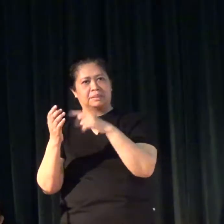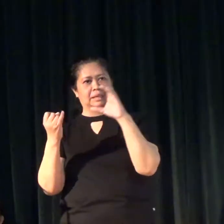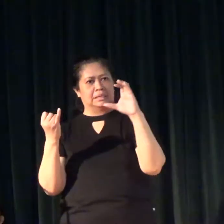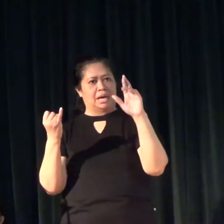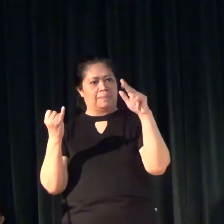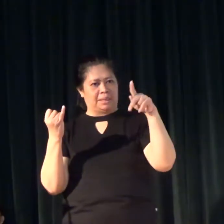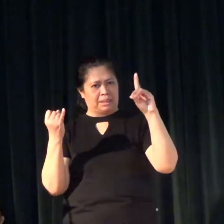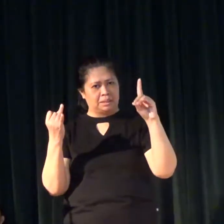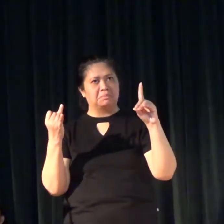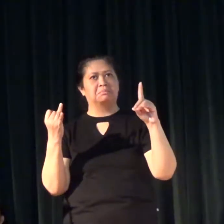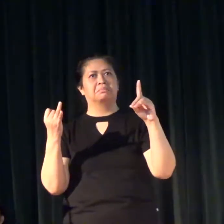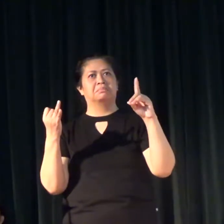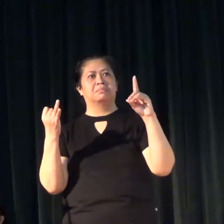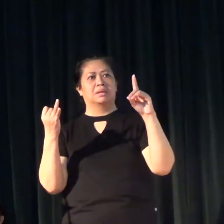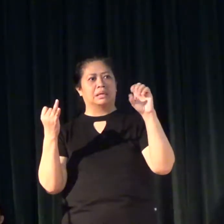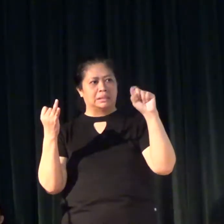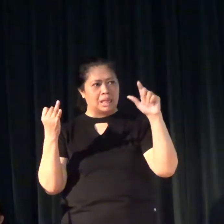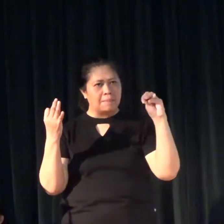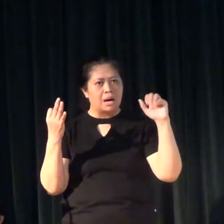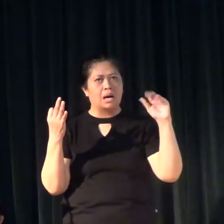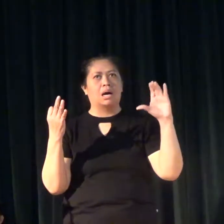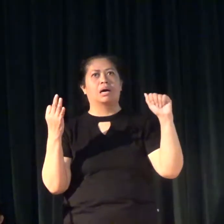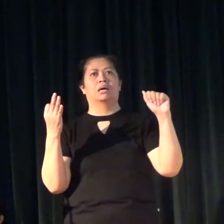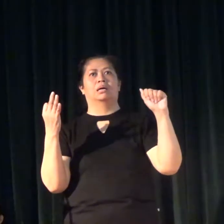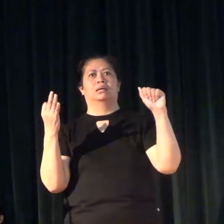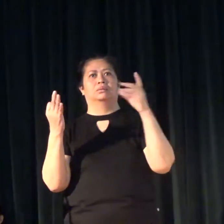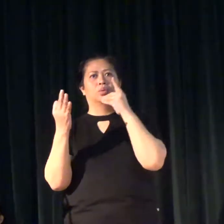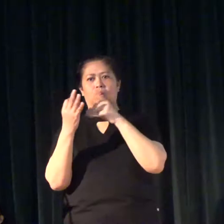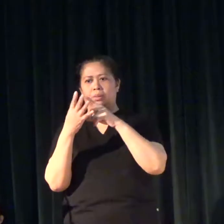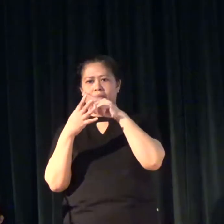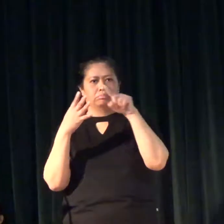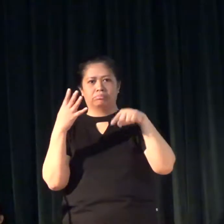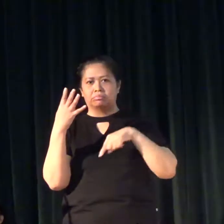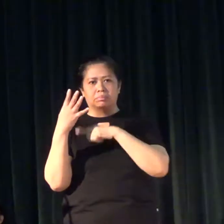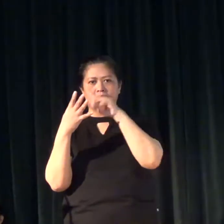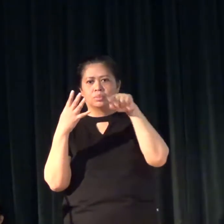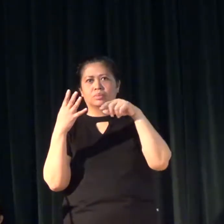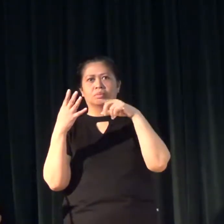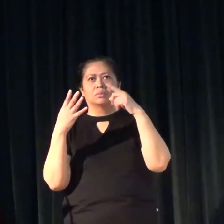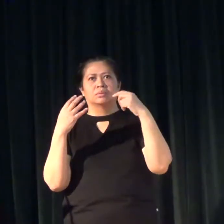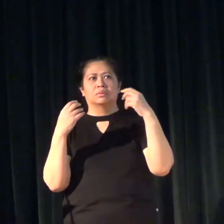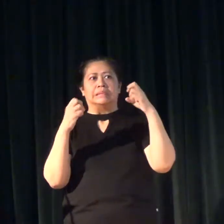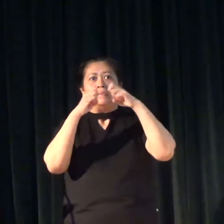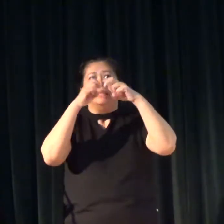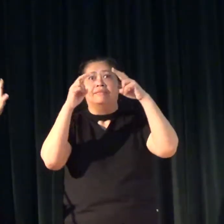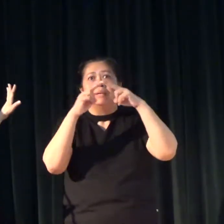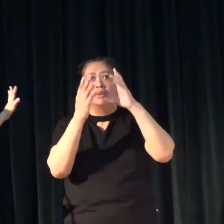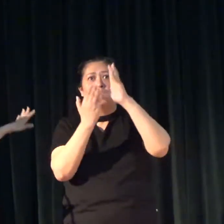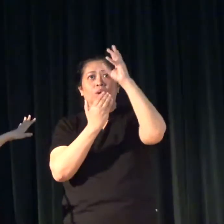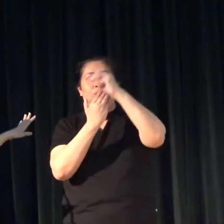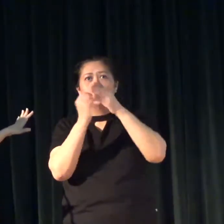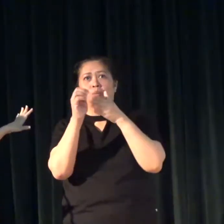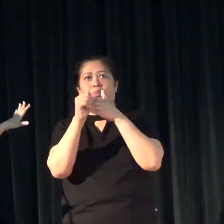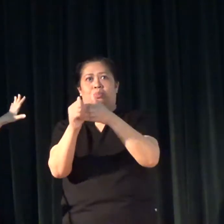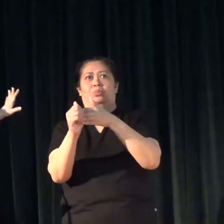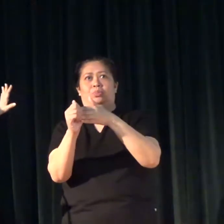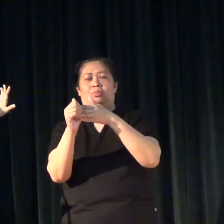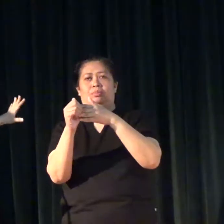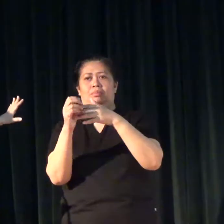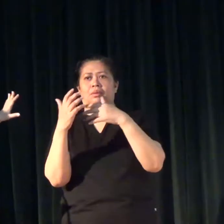CRP, the Salamanca, document, talk about it, even the curriculum guide